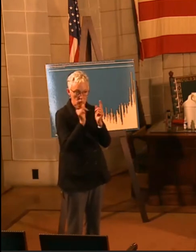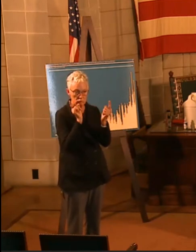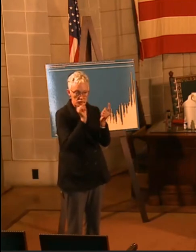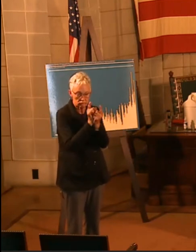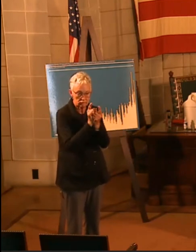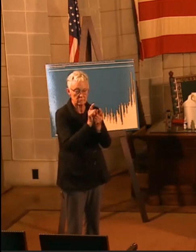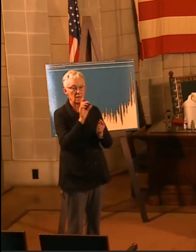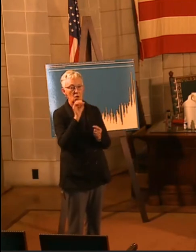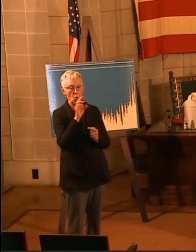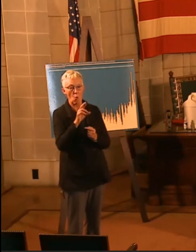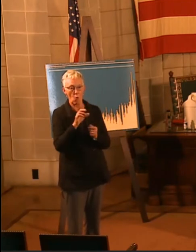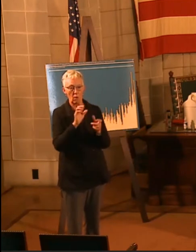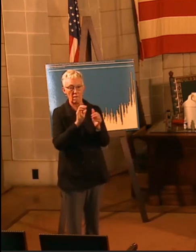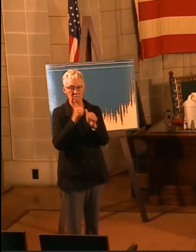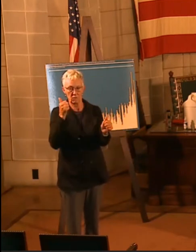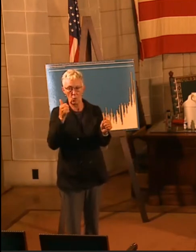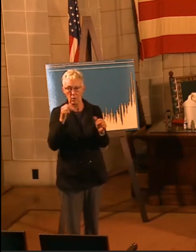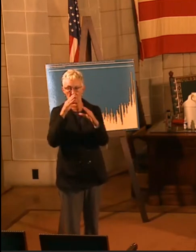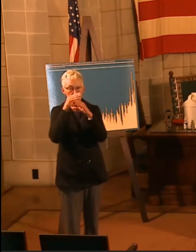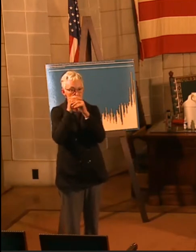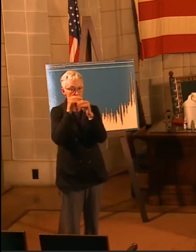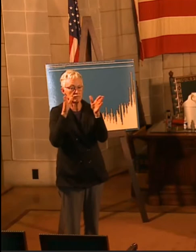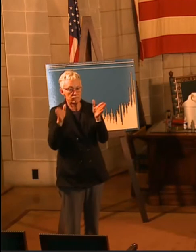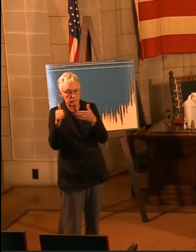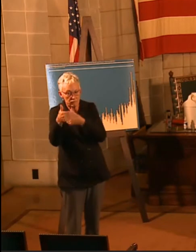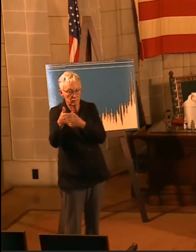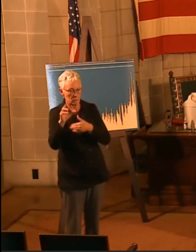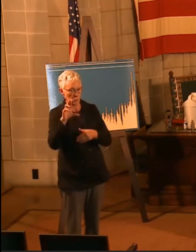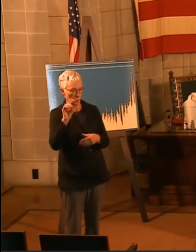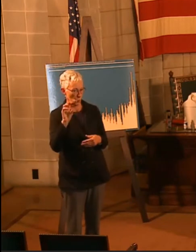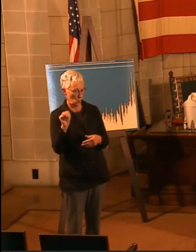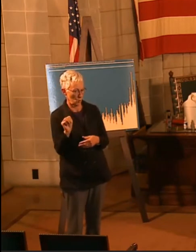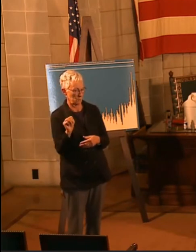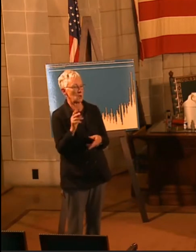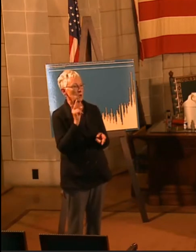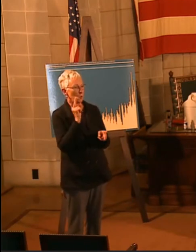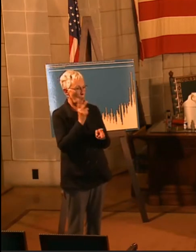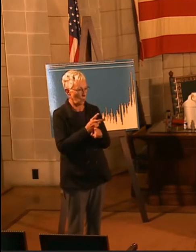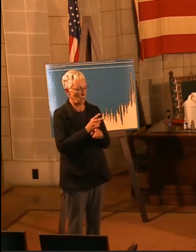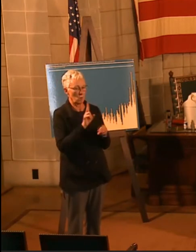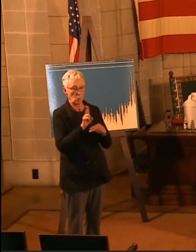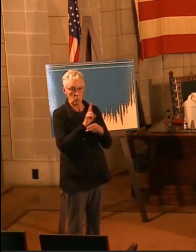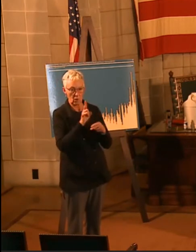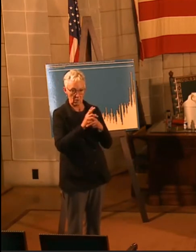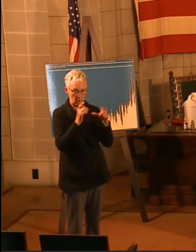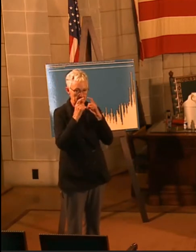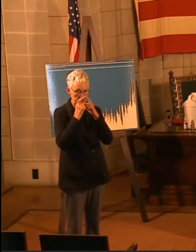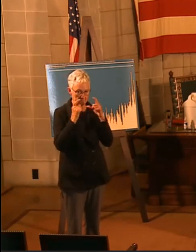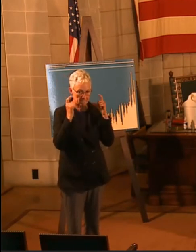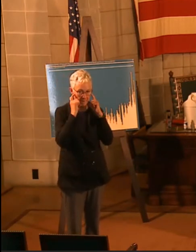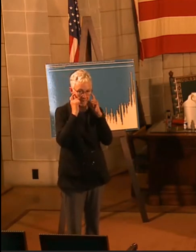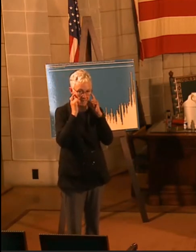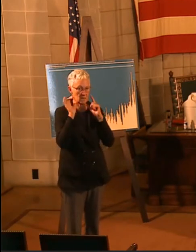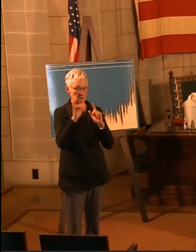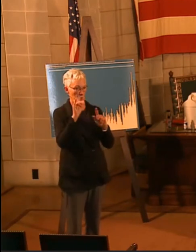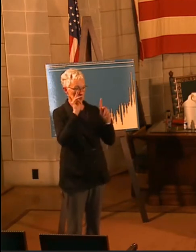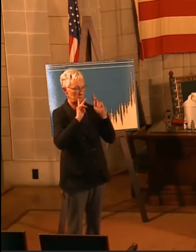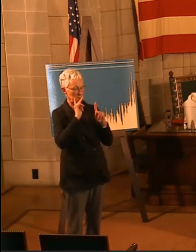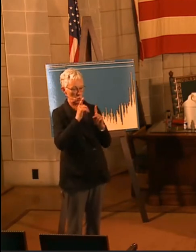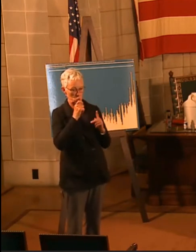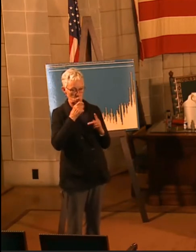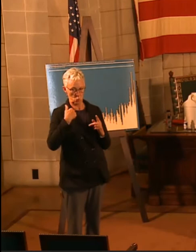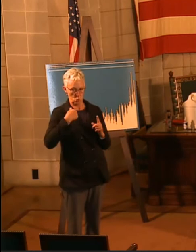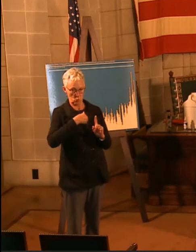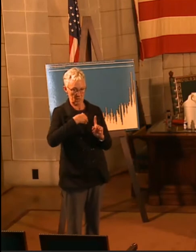or keep six feet of distance from people you don't live with. It is the people around us, those who are closest to us,